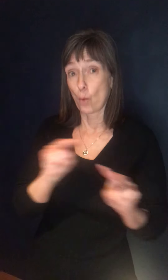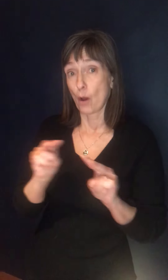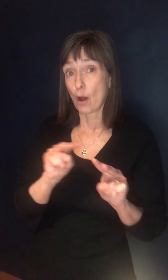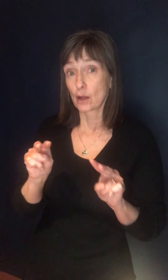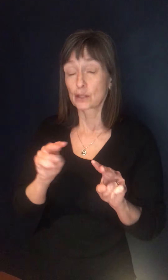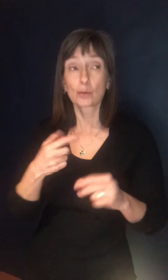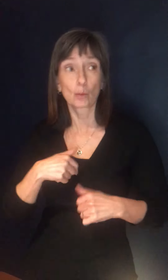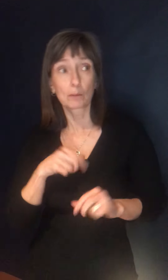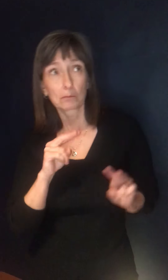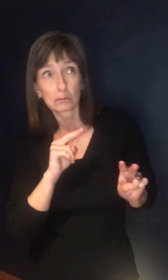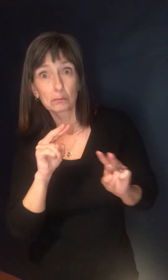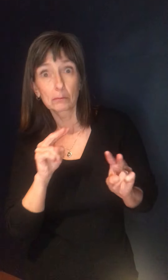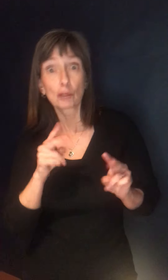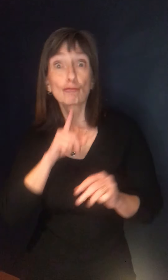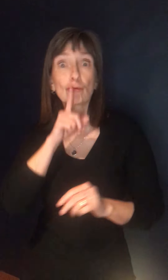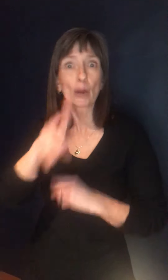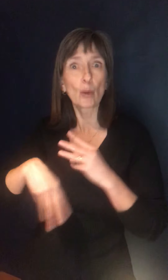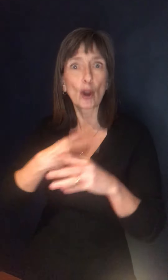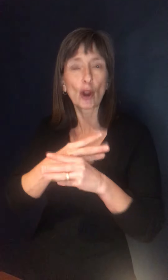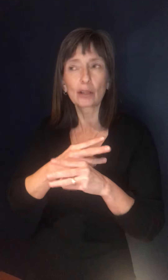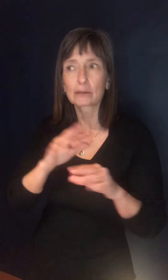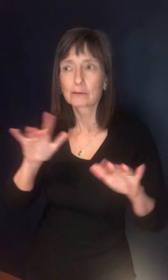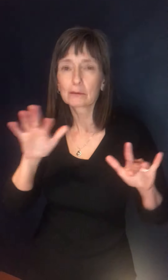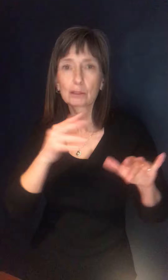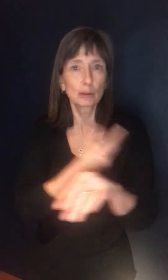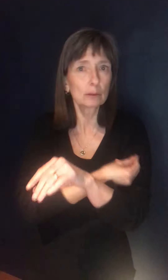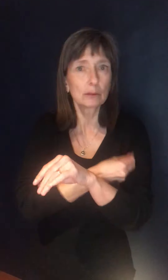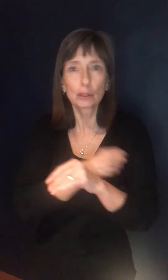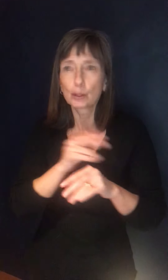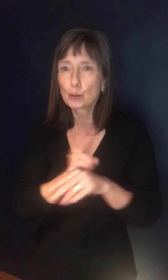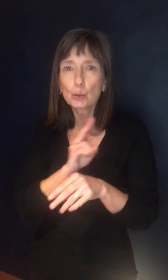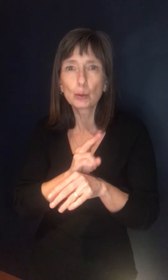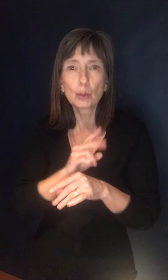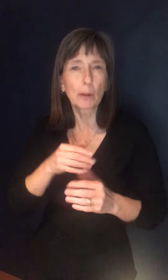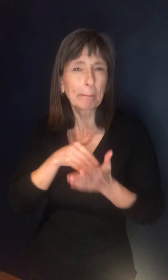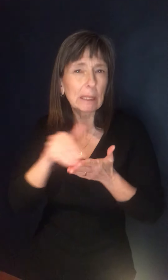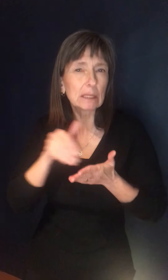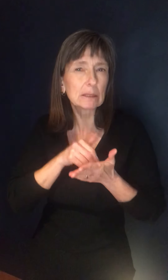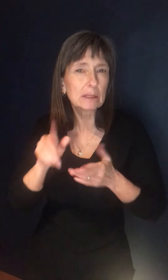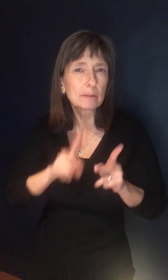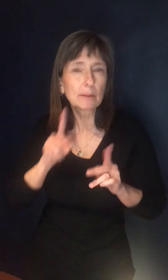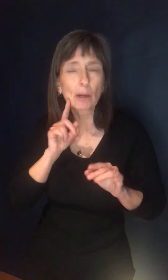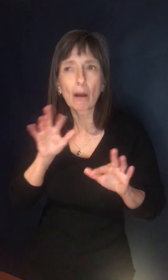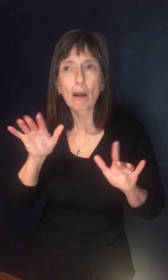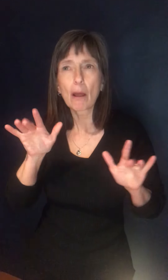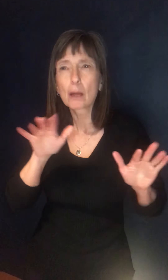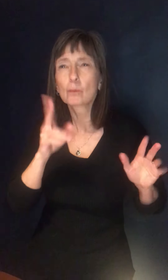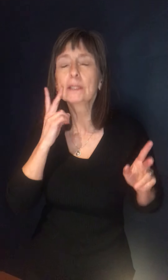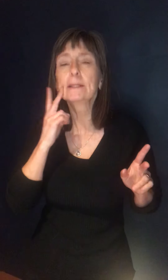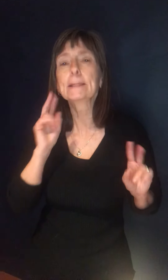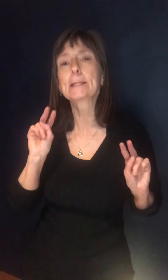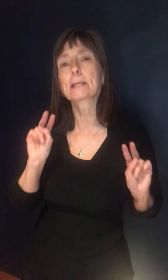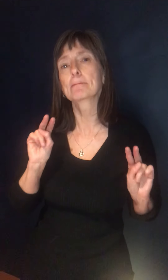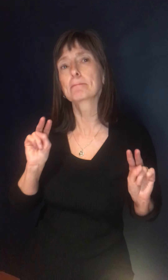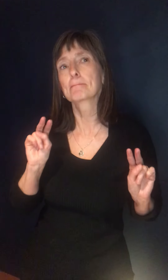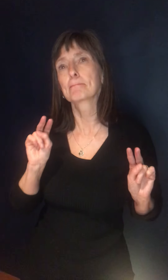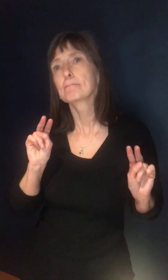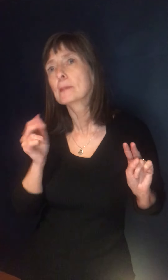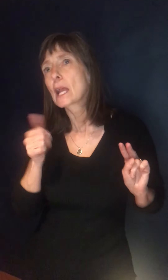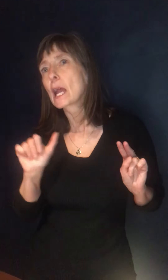signals once we get out in the real world and we start using this vaccine, you know, in millions of people, um, that we look for any of these signals that could,